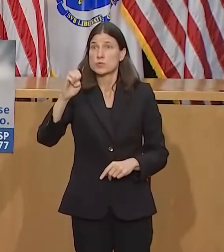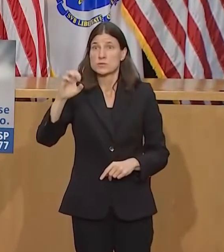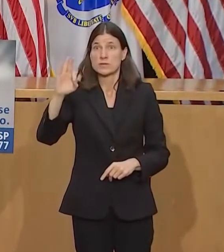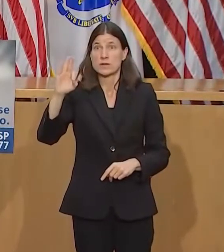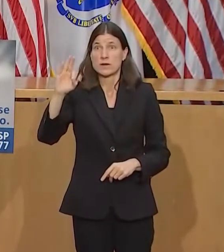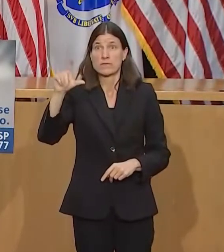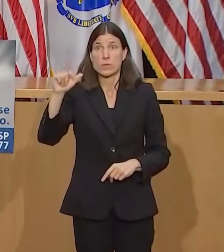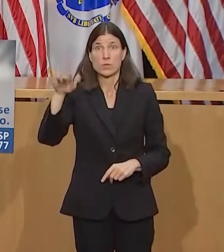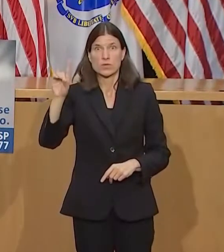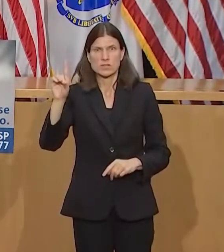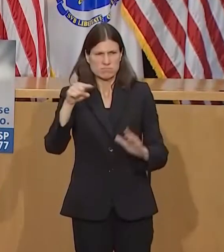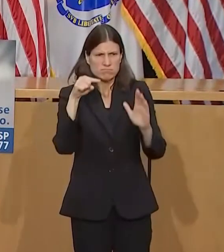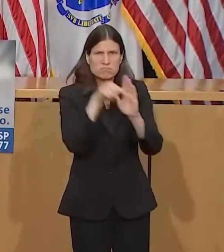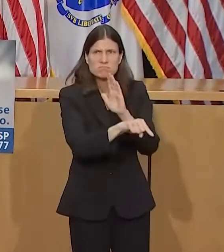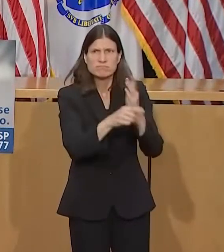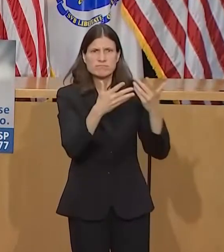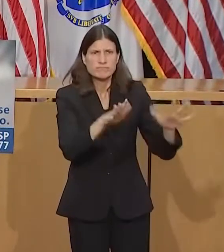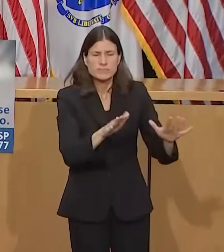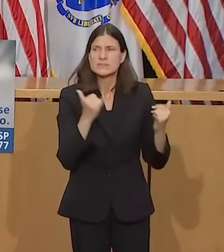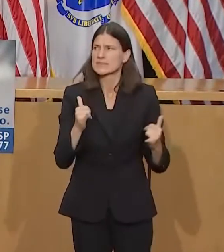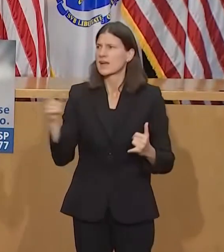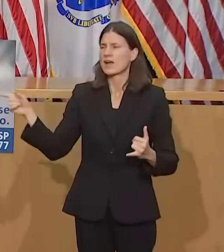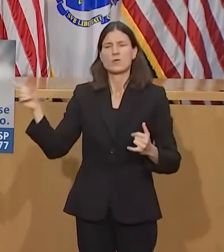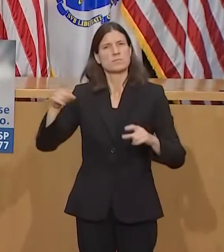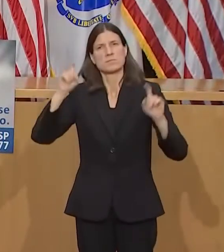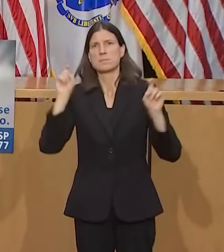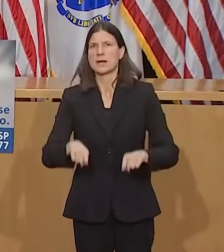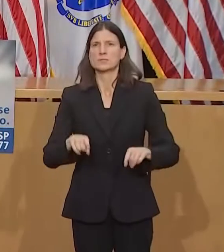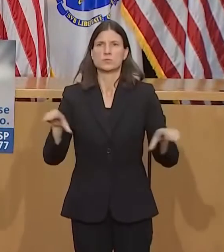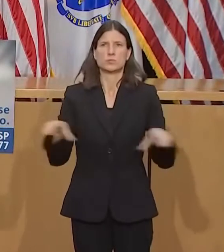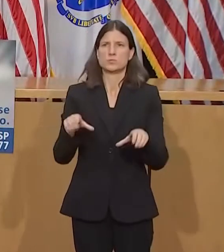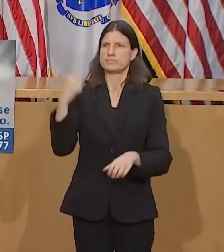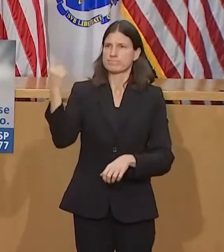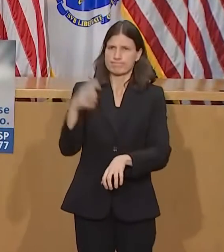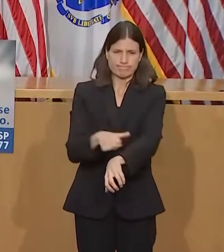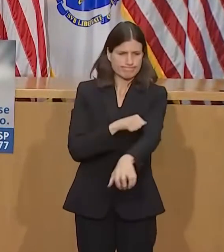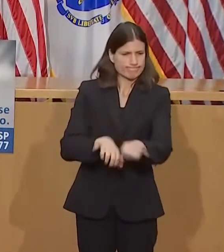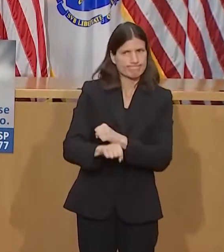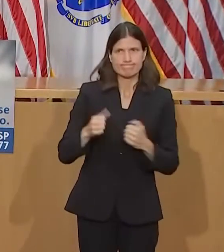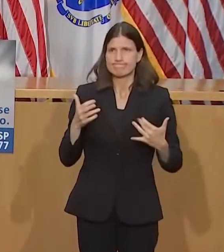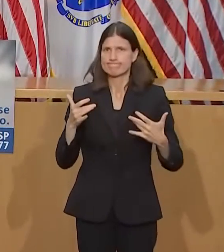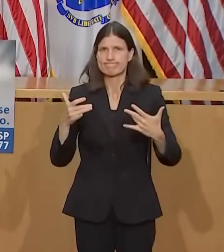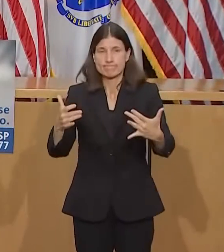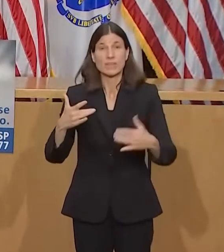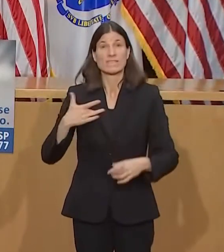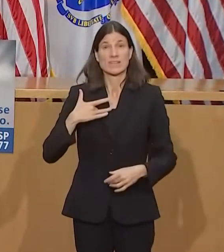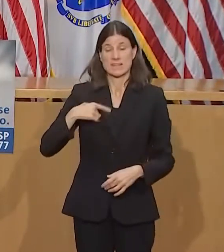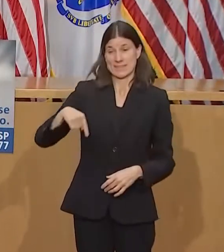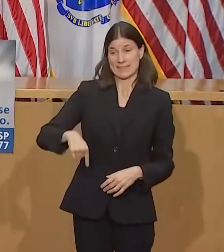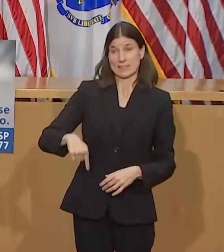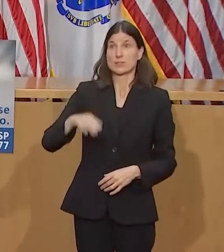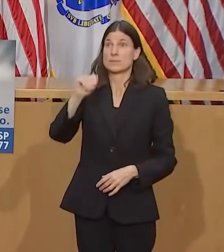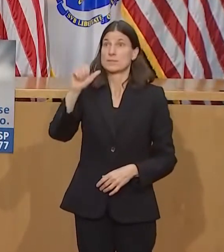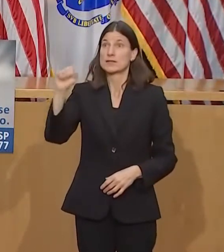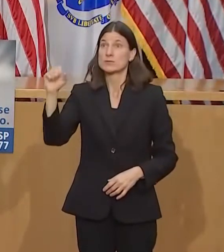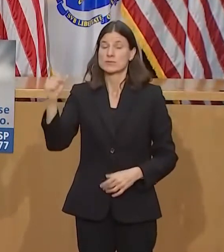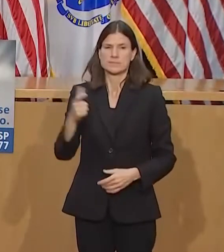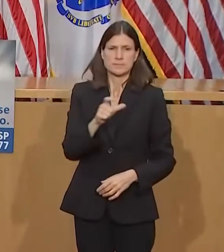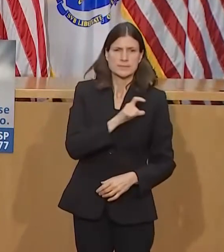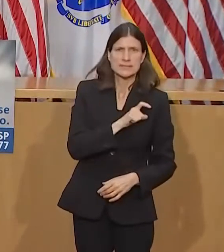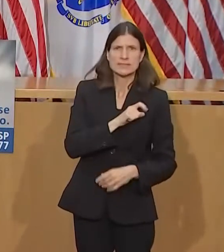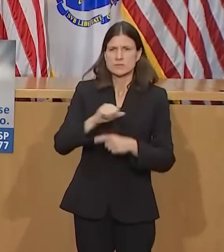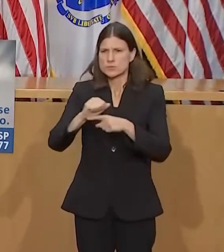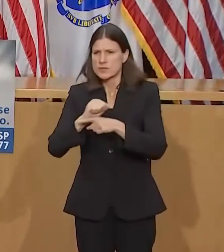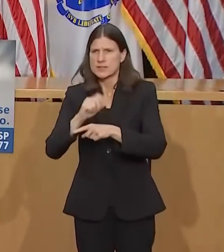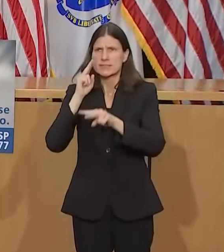for justice and equality from every corner of the United States. People have marched, gathered, and put forward policies and